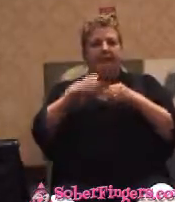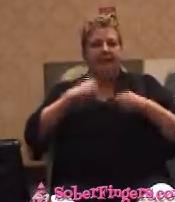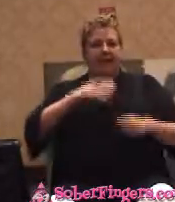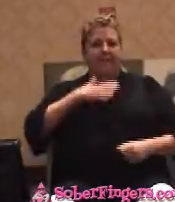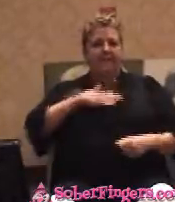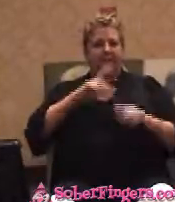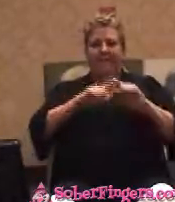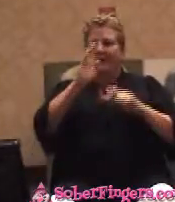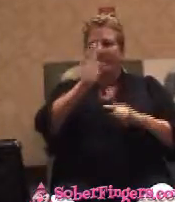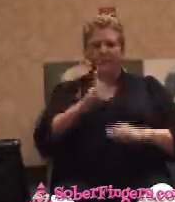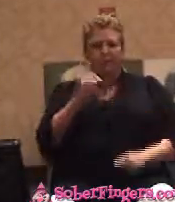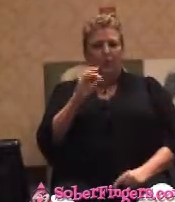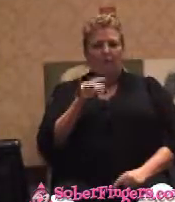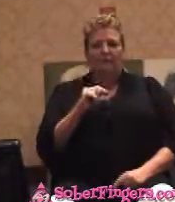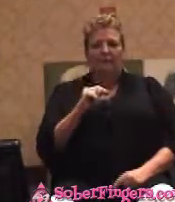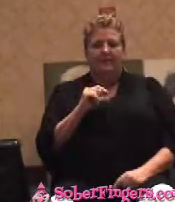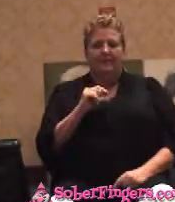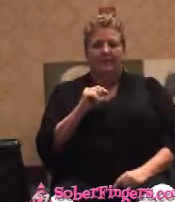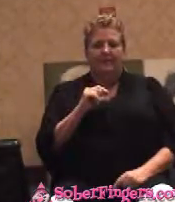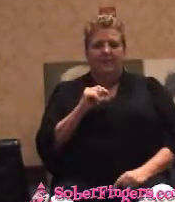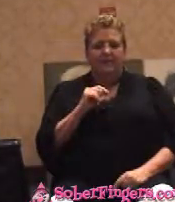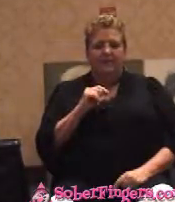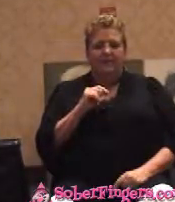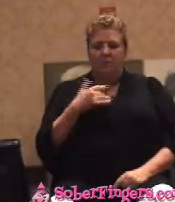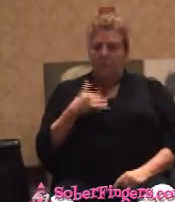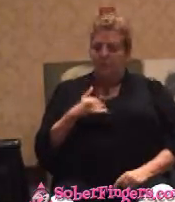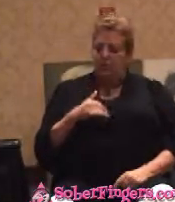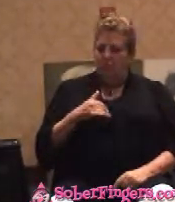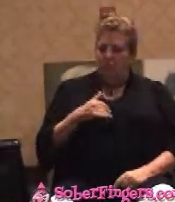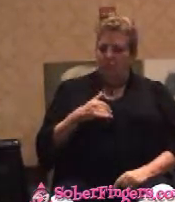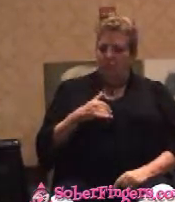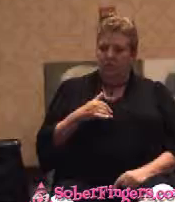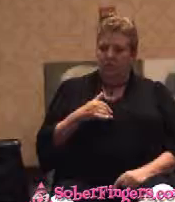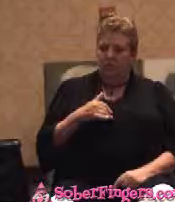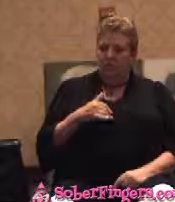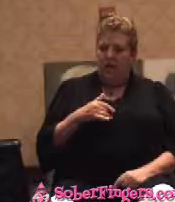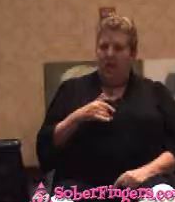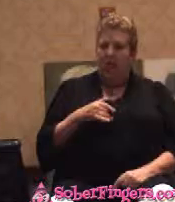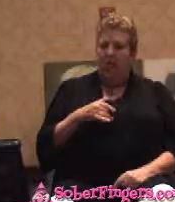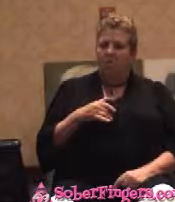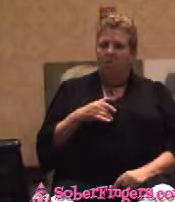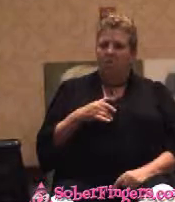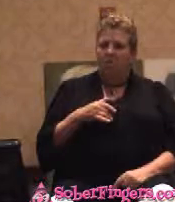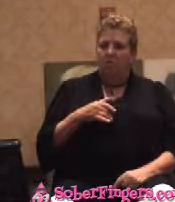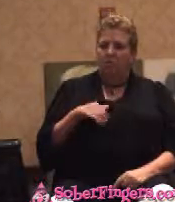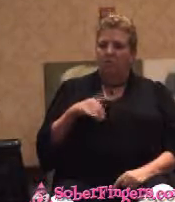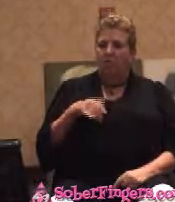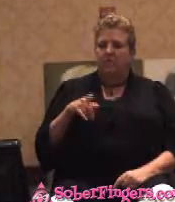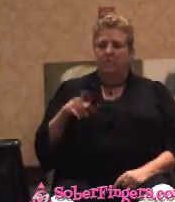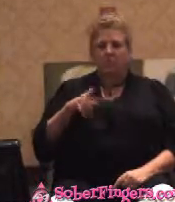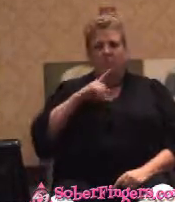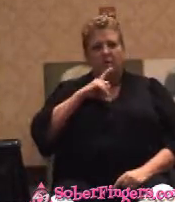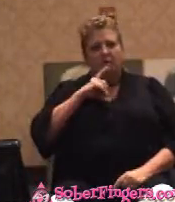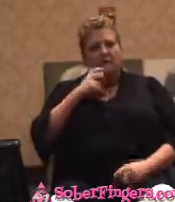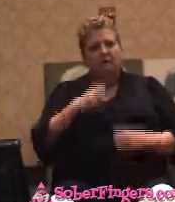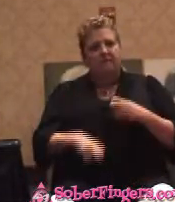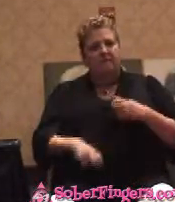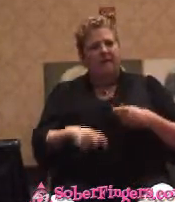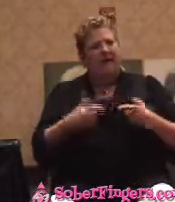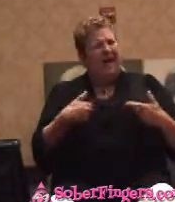The great thought was, ain't you got it tough, y'all boy? Ain't you got it tough? All you've got to do is go to those meetings, live the kind of